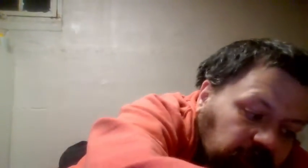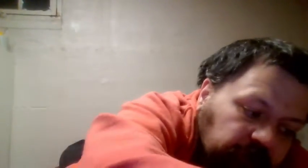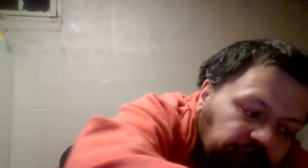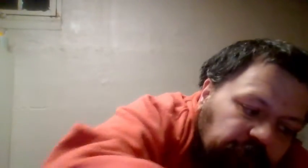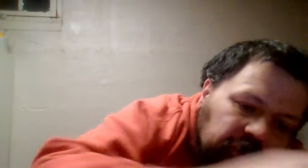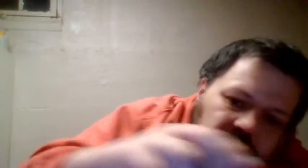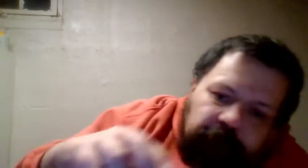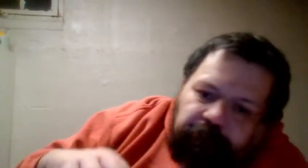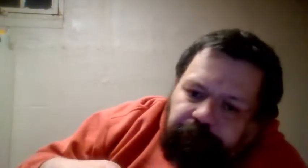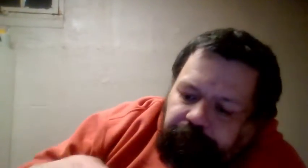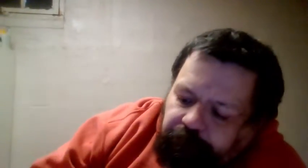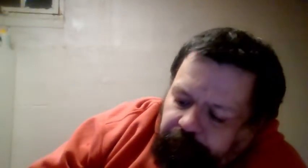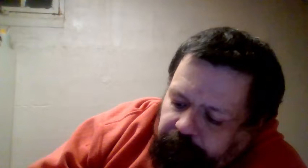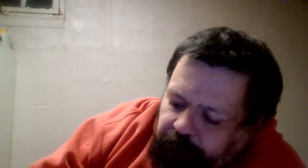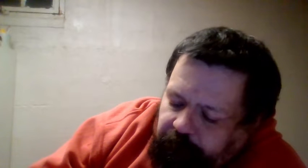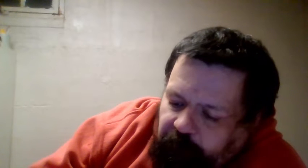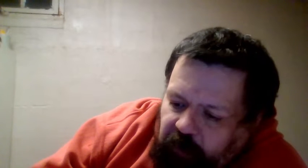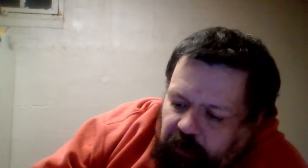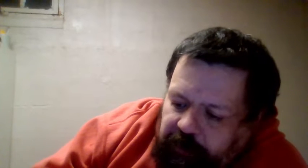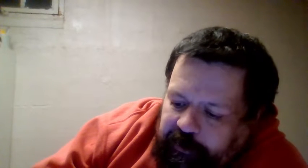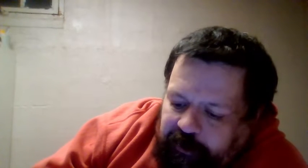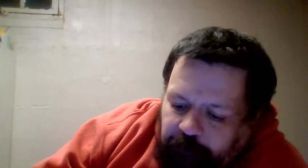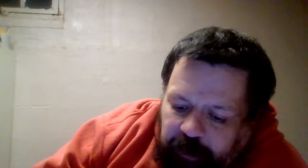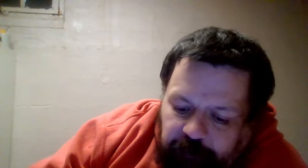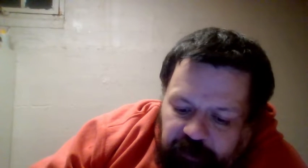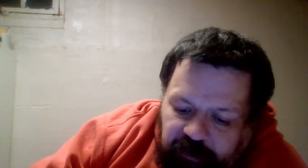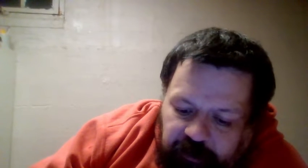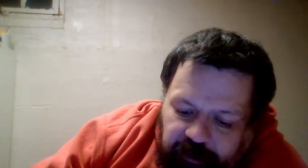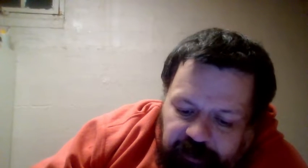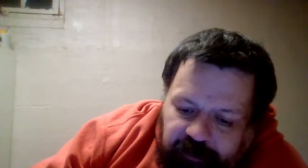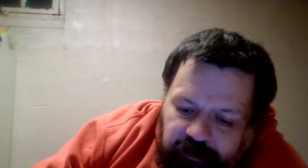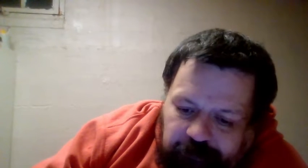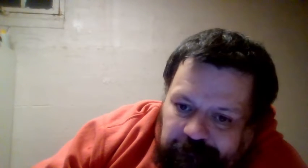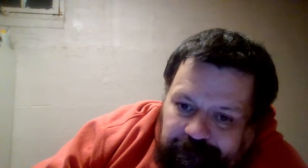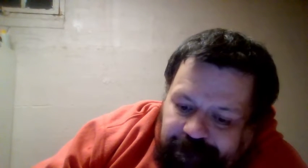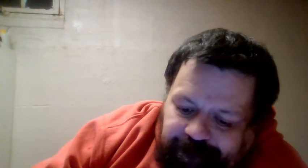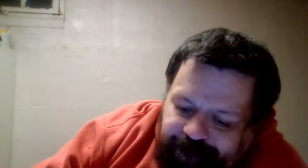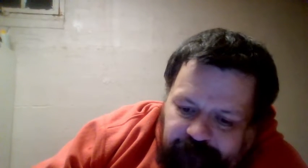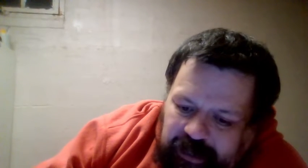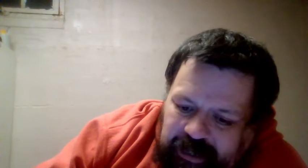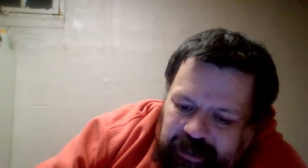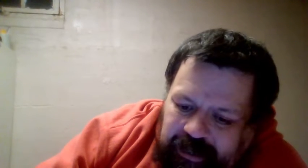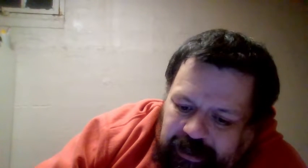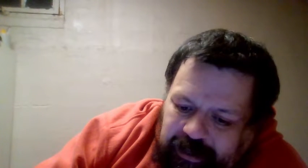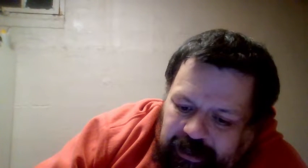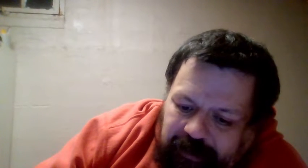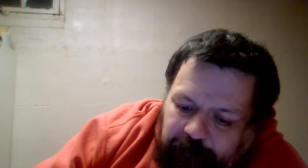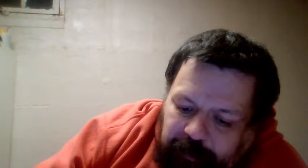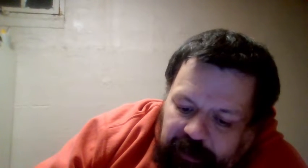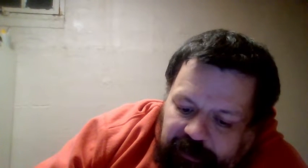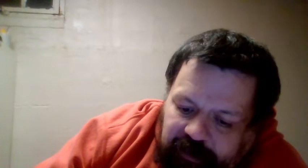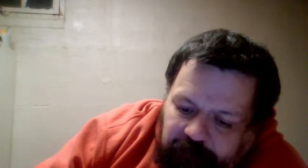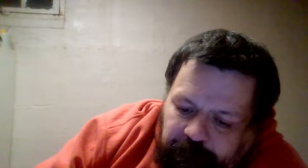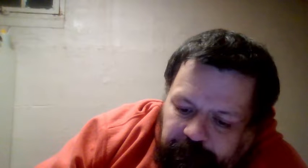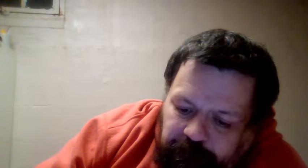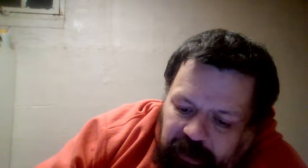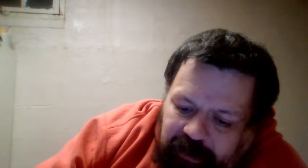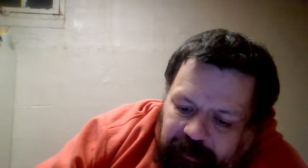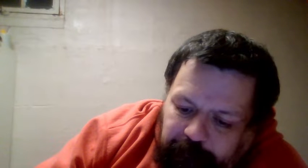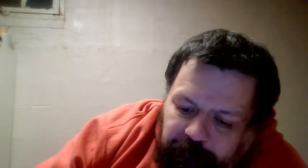Survivor Series, it's a mess. It's a